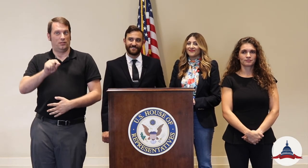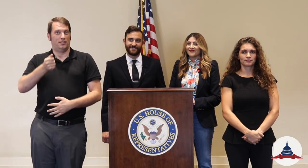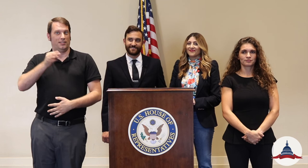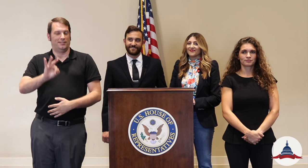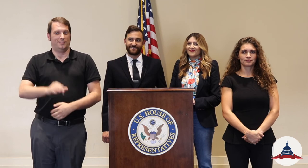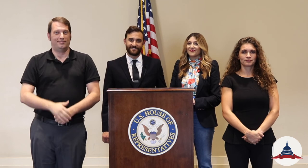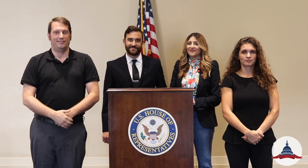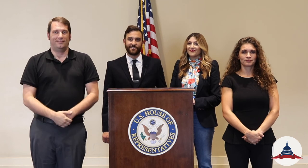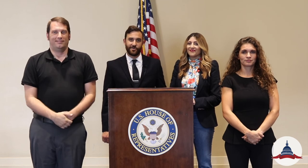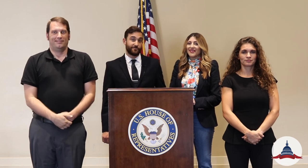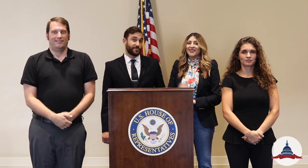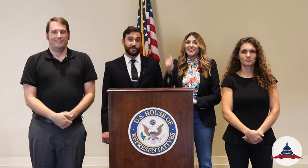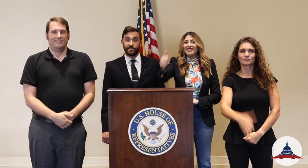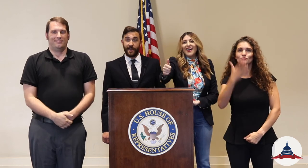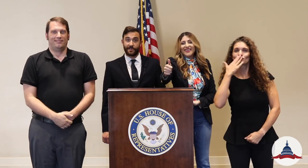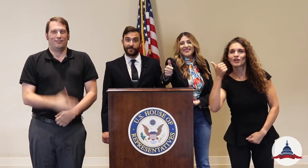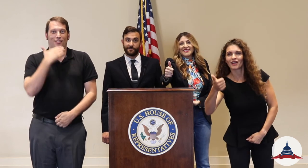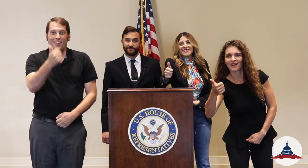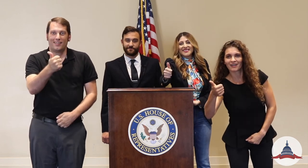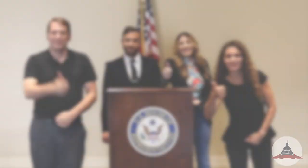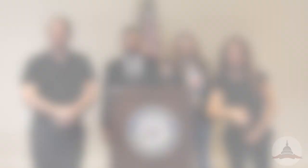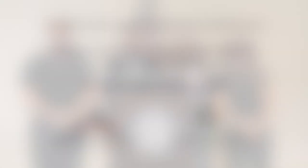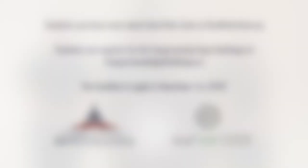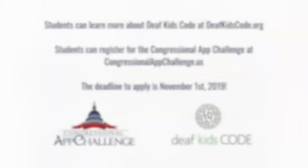Good luck!